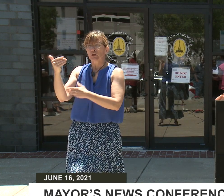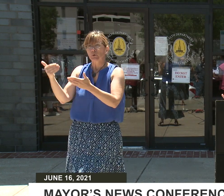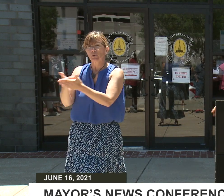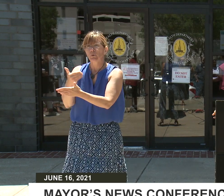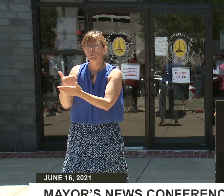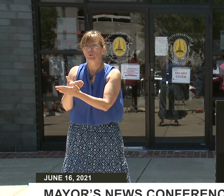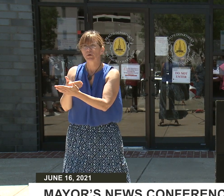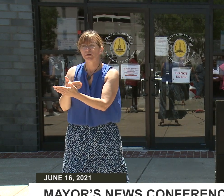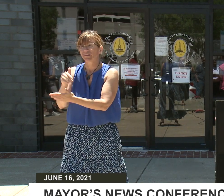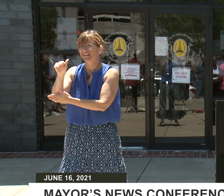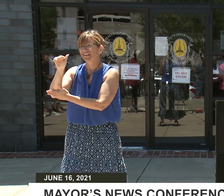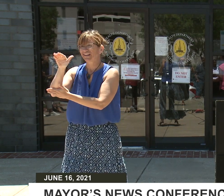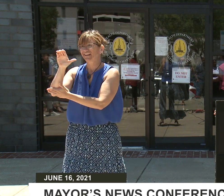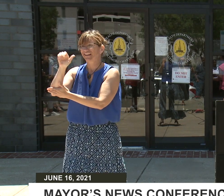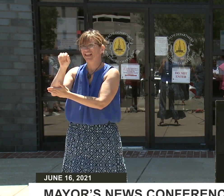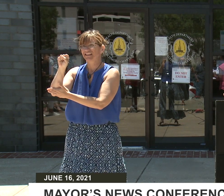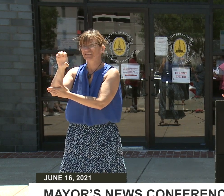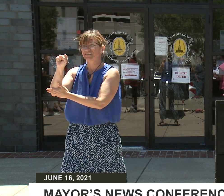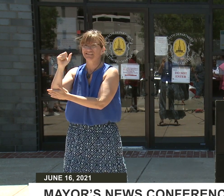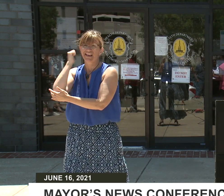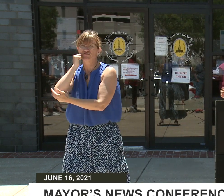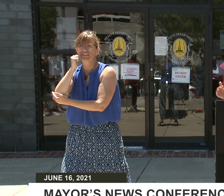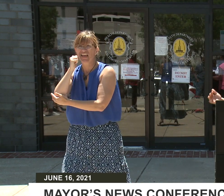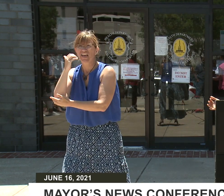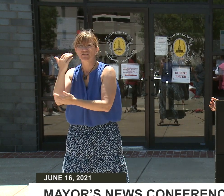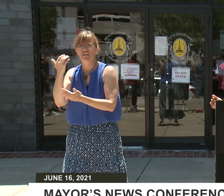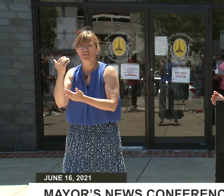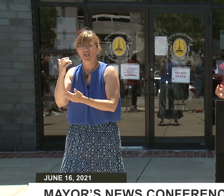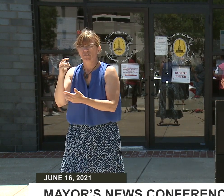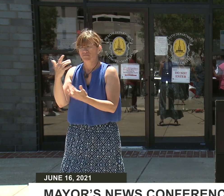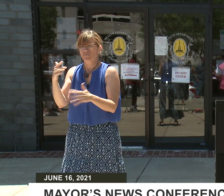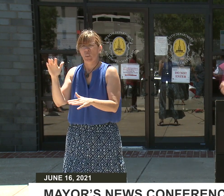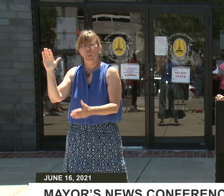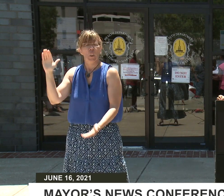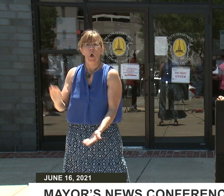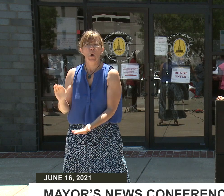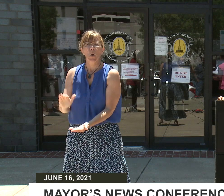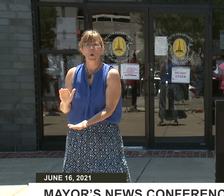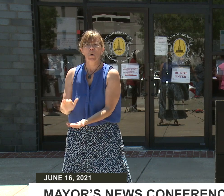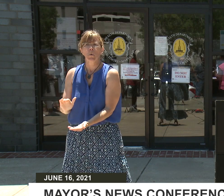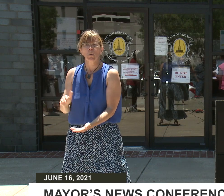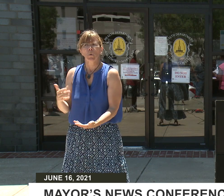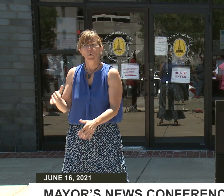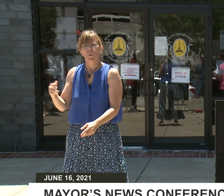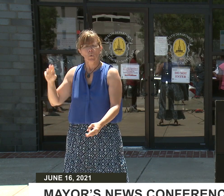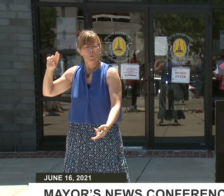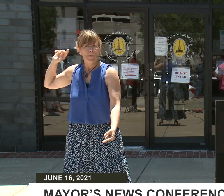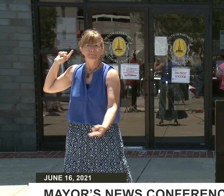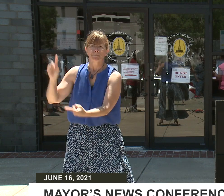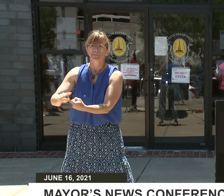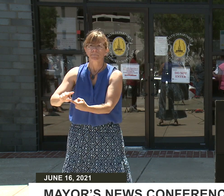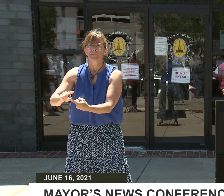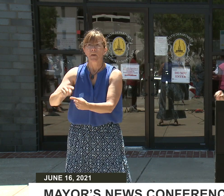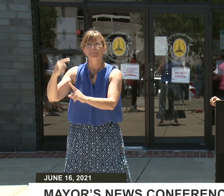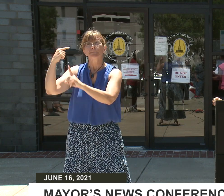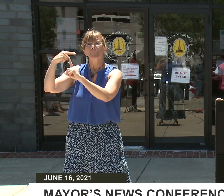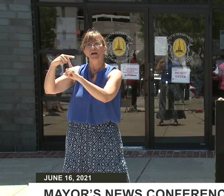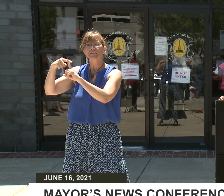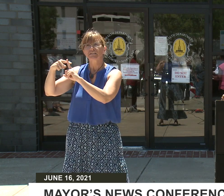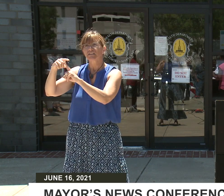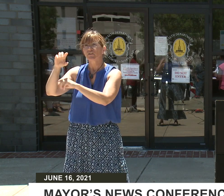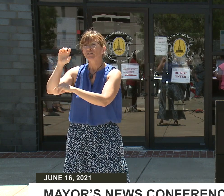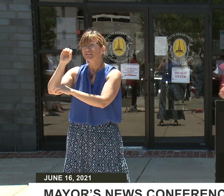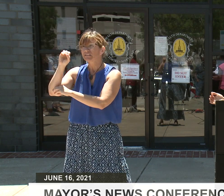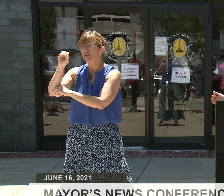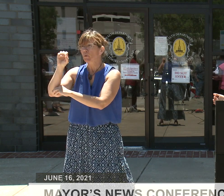low new case rate for the city, one that I don't think that we've ever seen. We have a positivity of 0.7%, 0.7